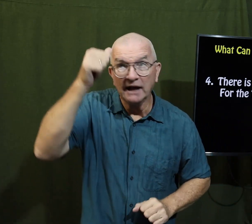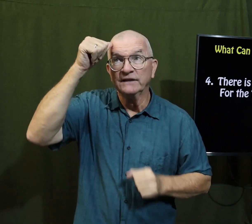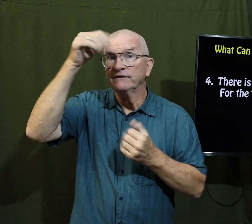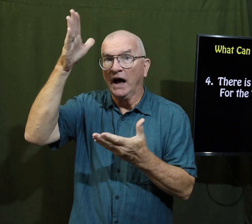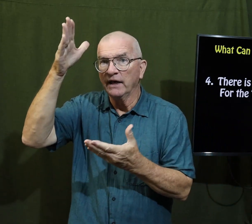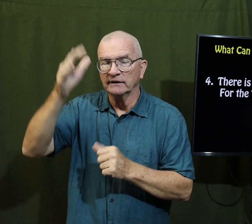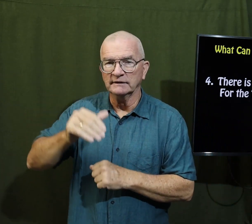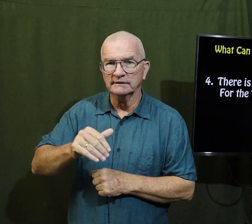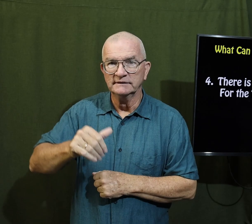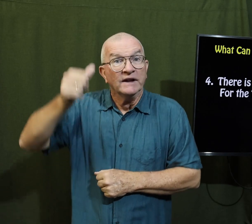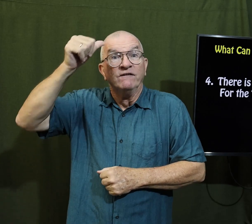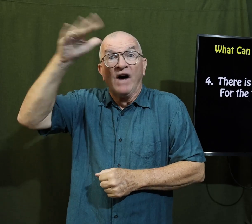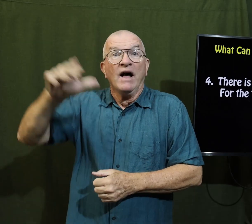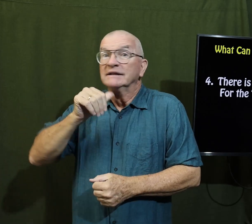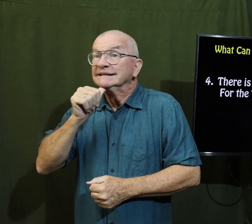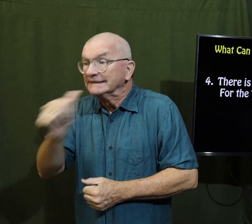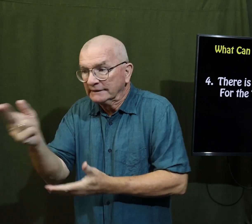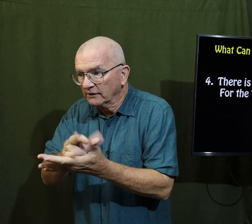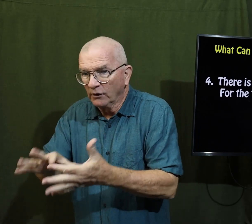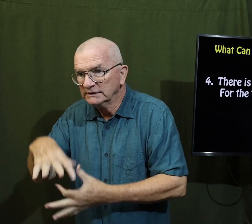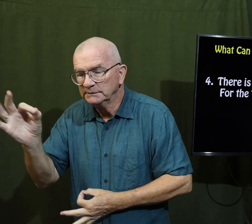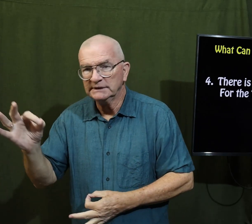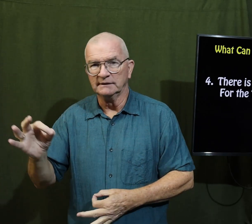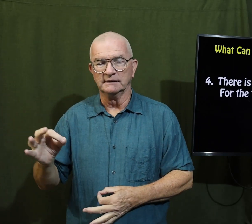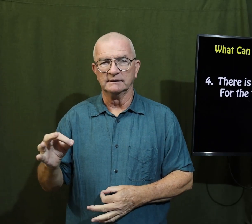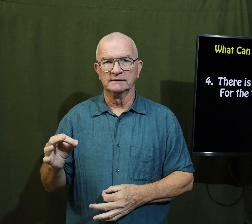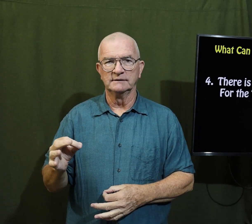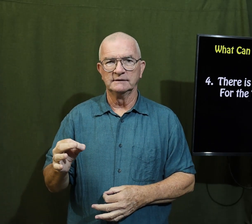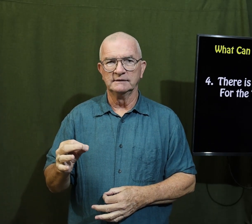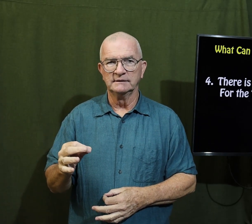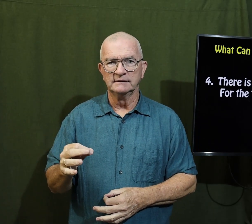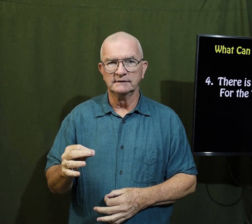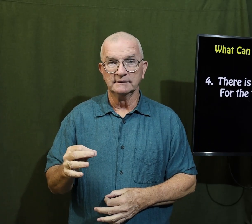the son is not the father the father is not the holy spirit